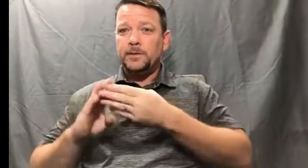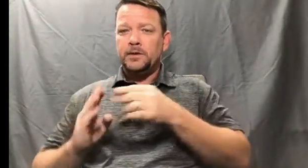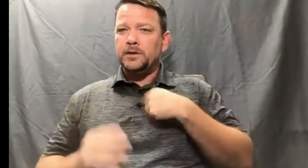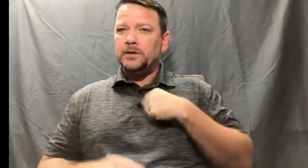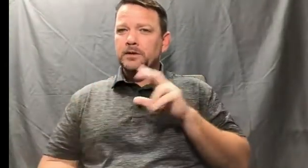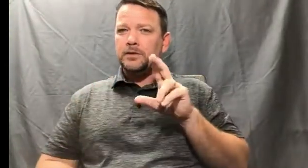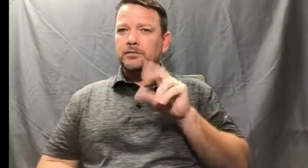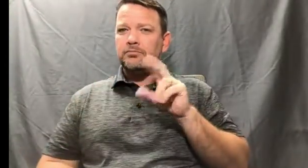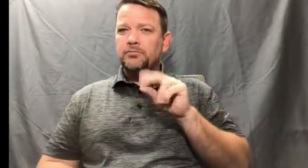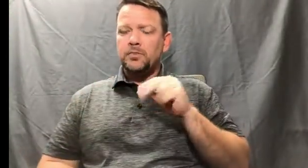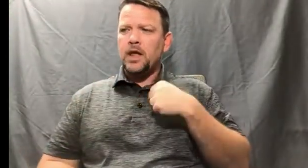And speaking mostly...